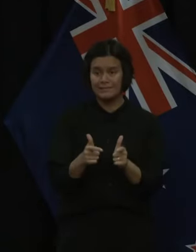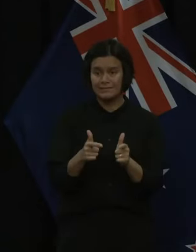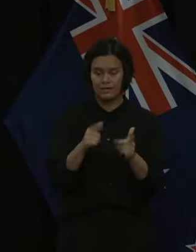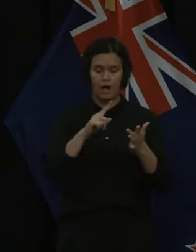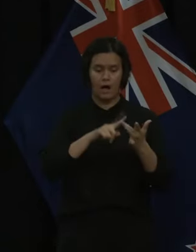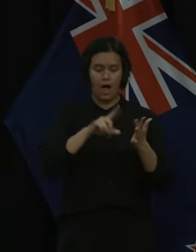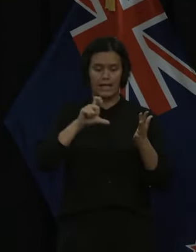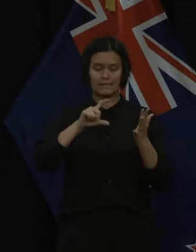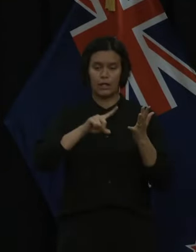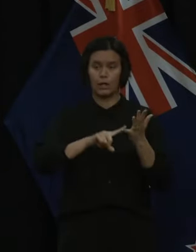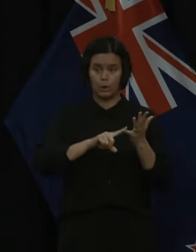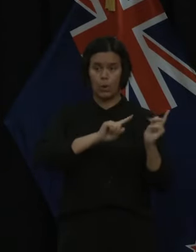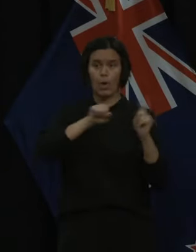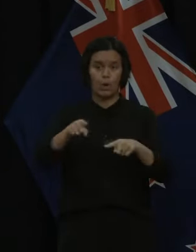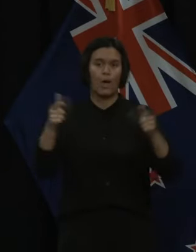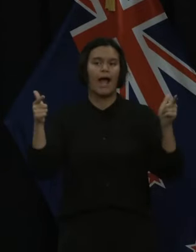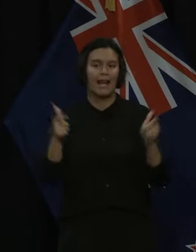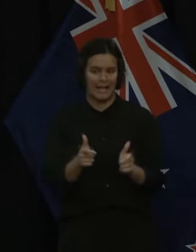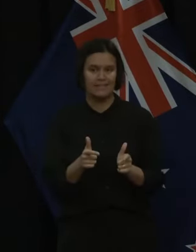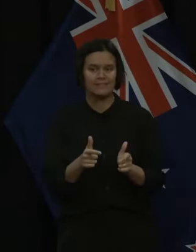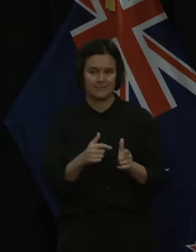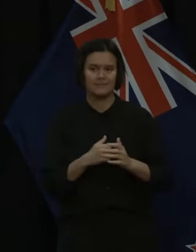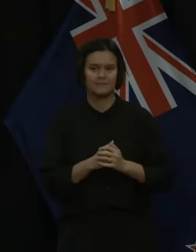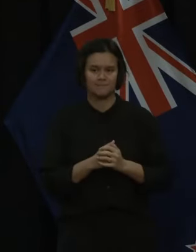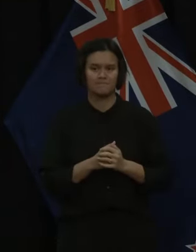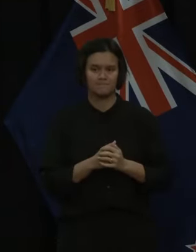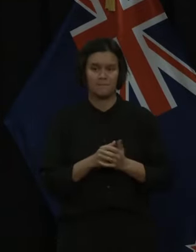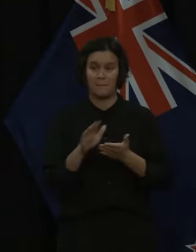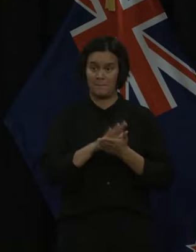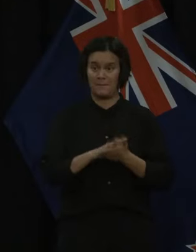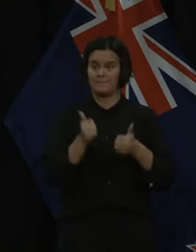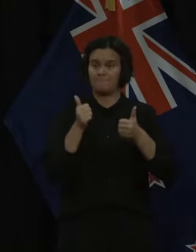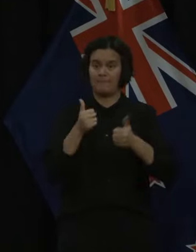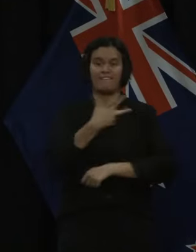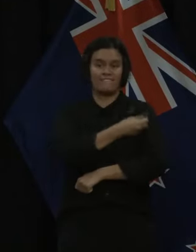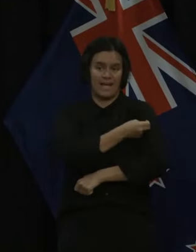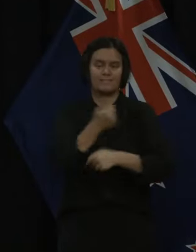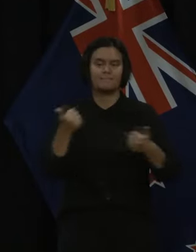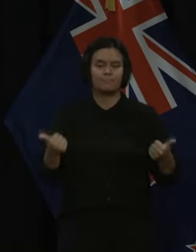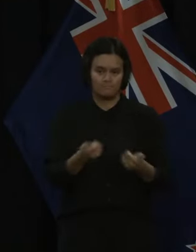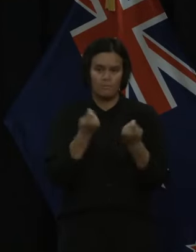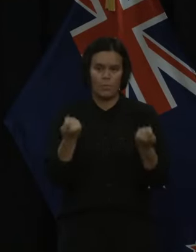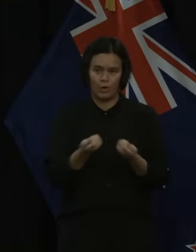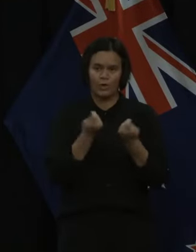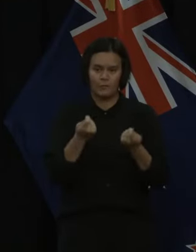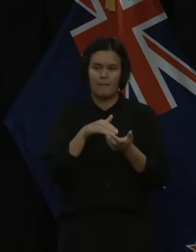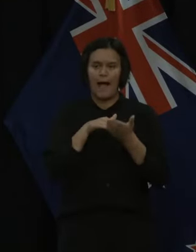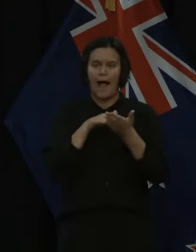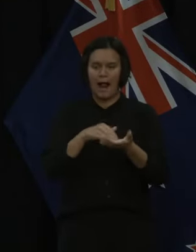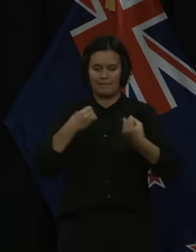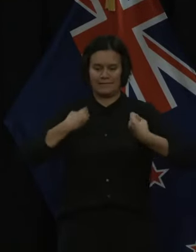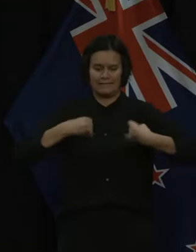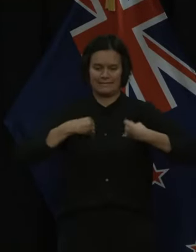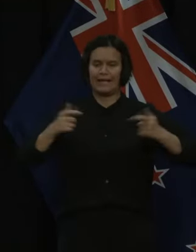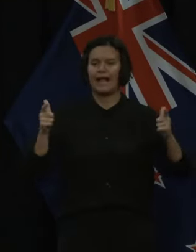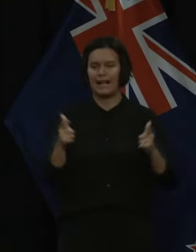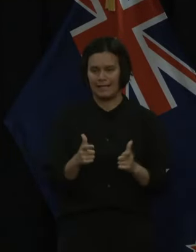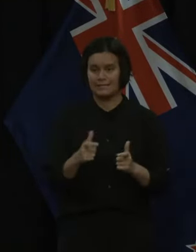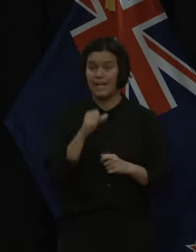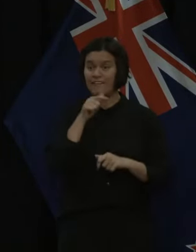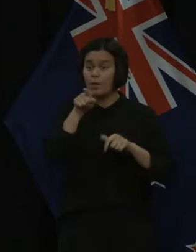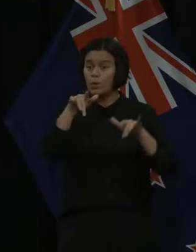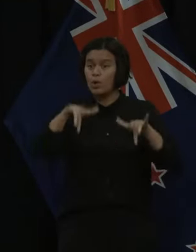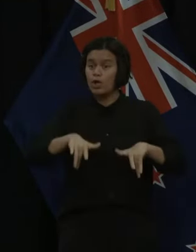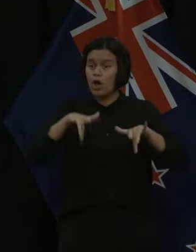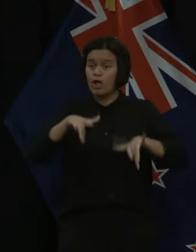and it all reinforces the benefits of vaccination. So that remains the very best thing that people can do. If you haven't been vaccinated, please